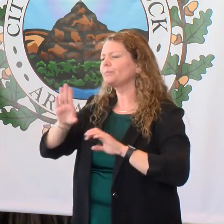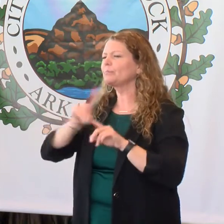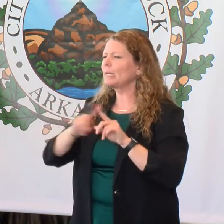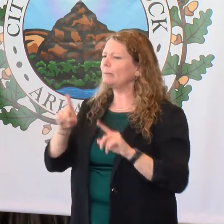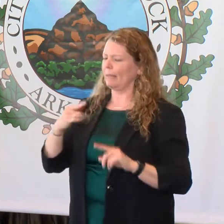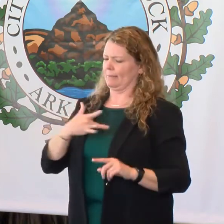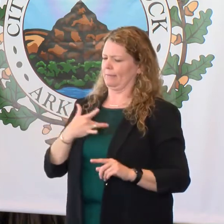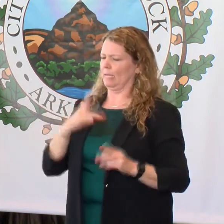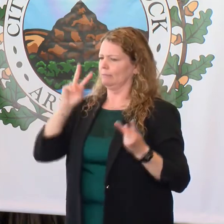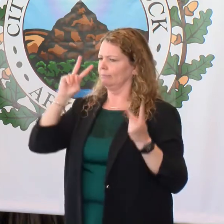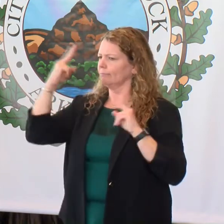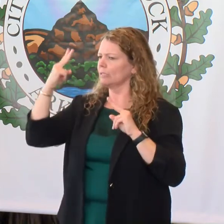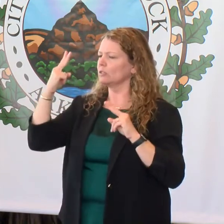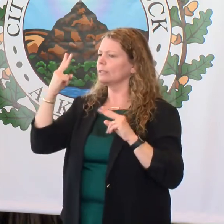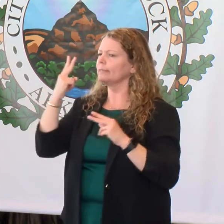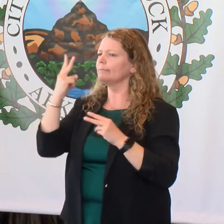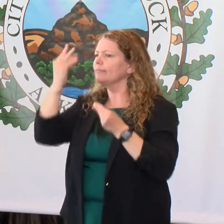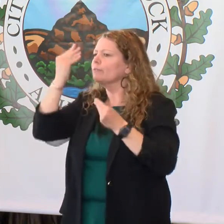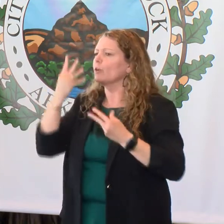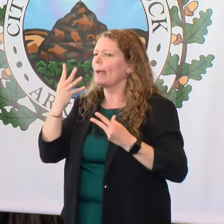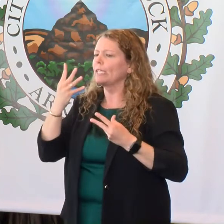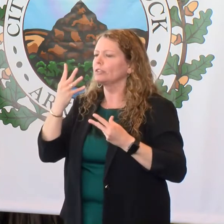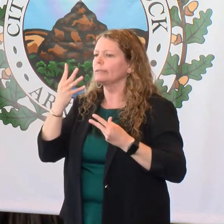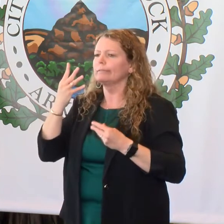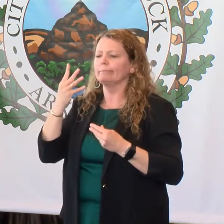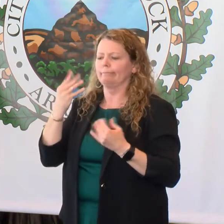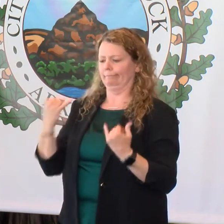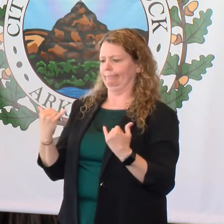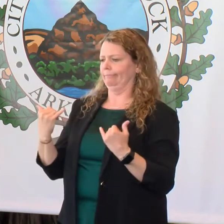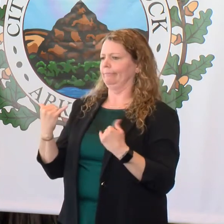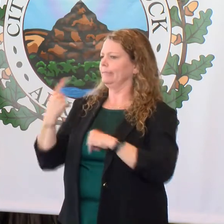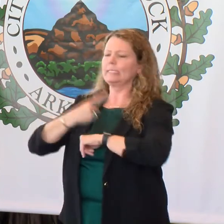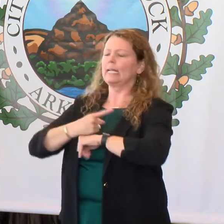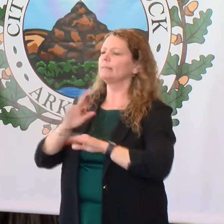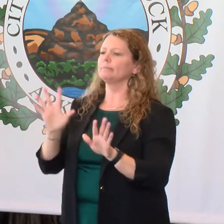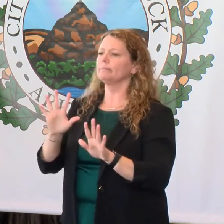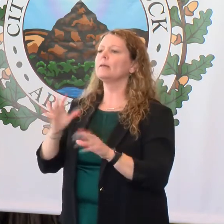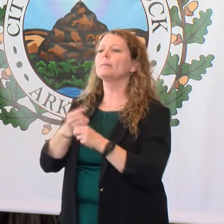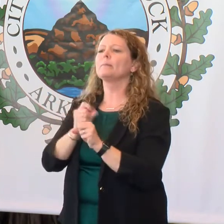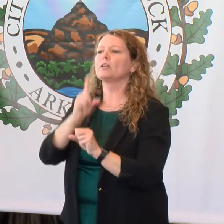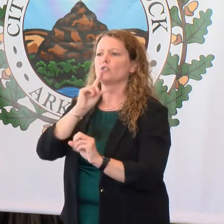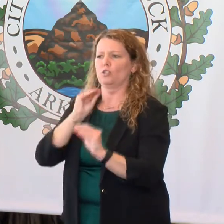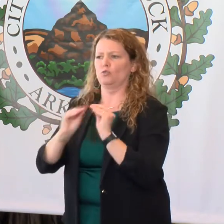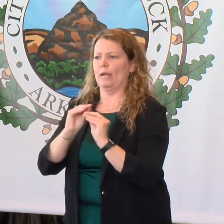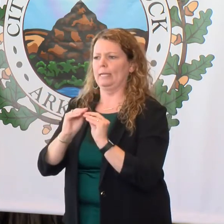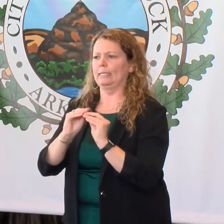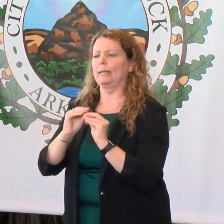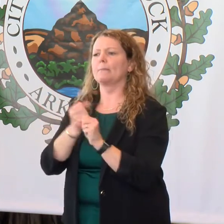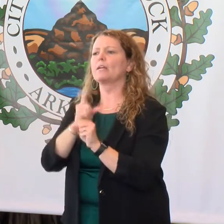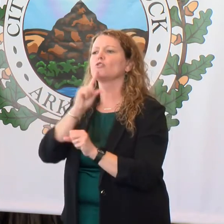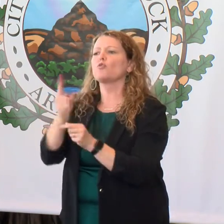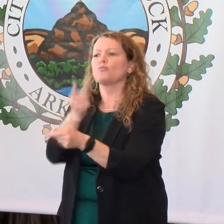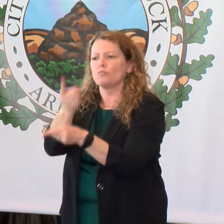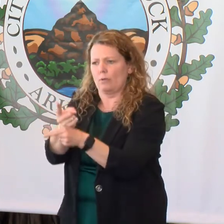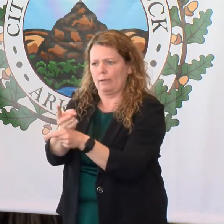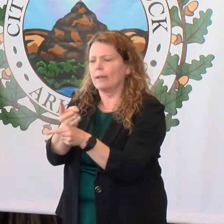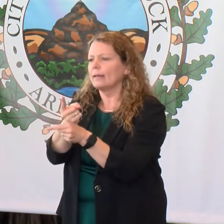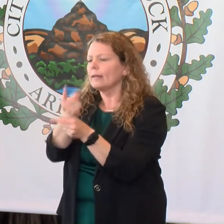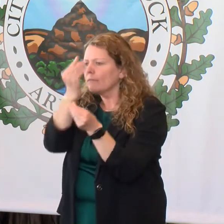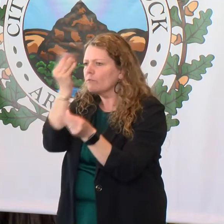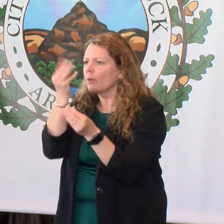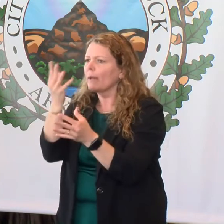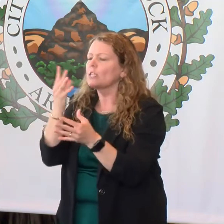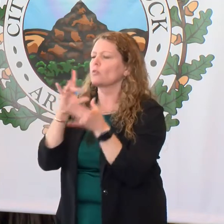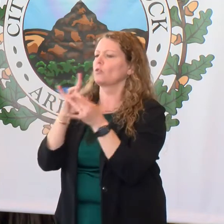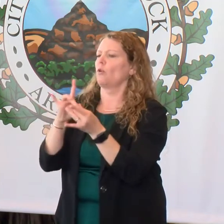misinformation, some wrong information that was shared earlier today. We want to ensure that there's always accurate information shared in